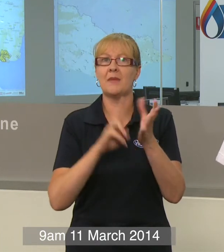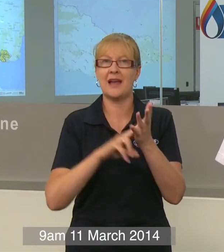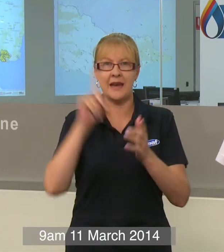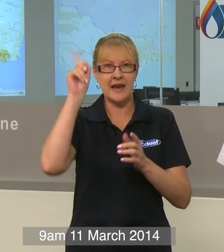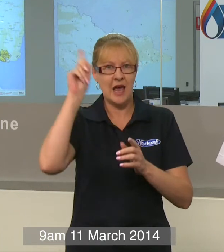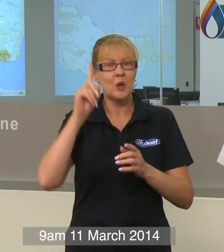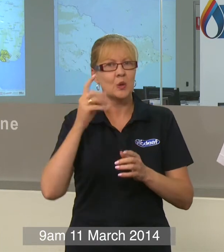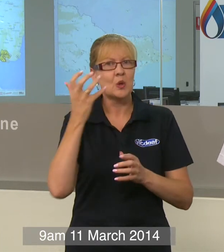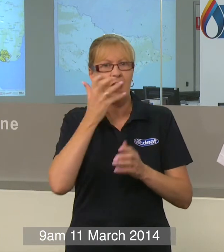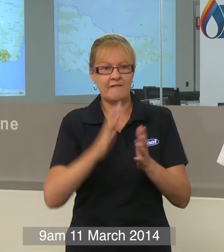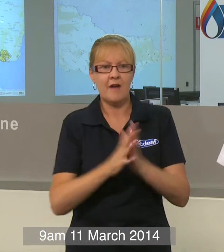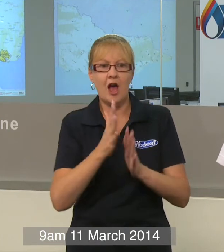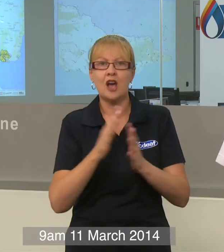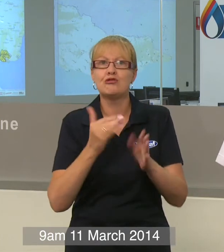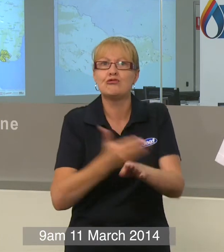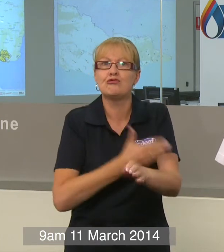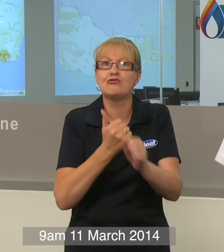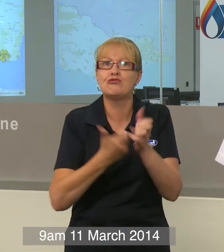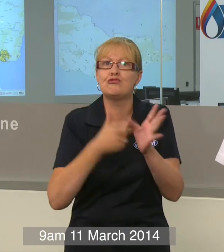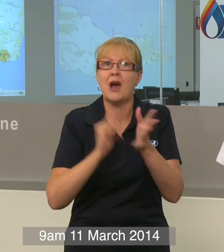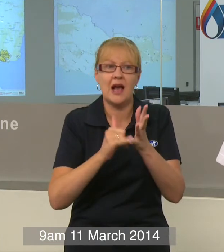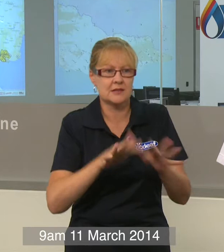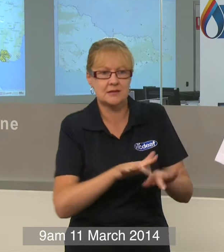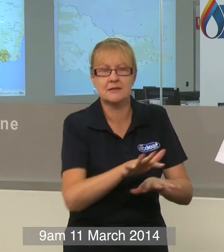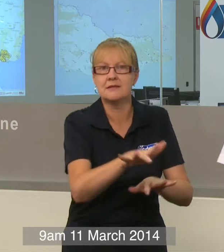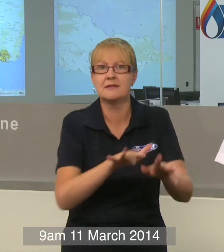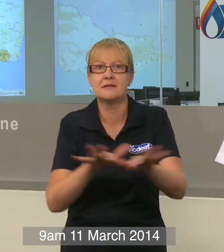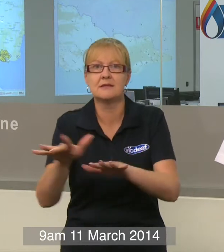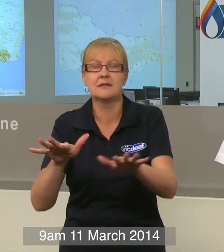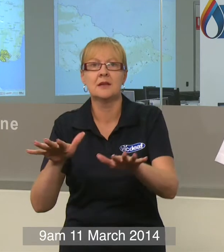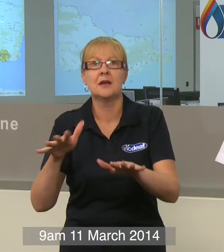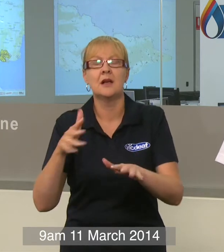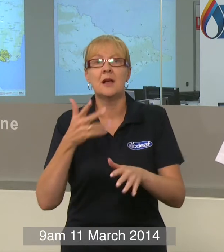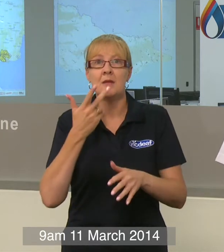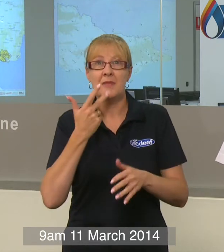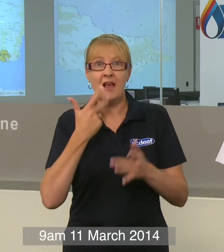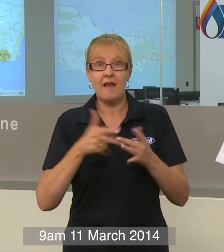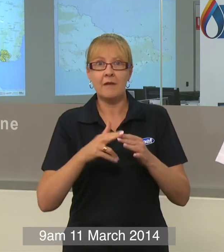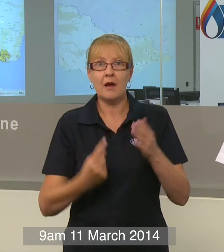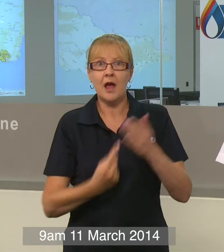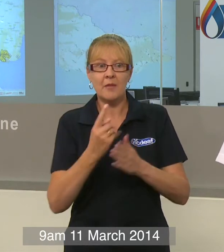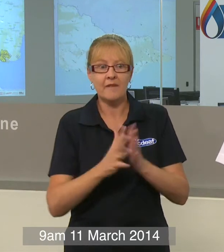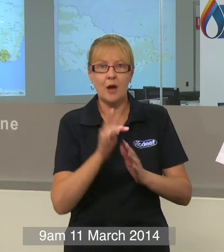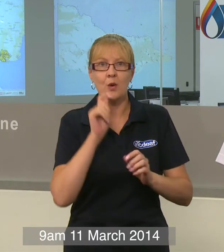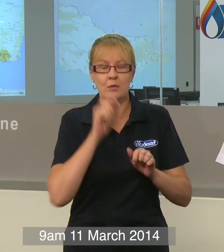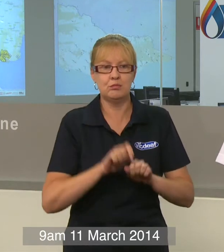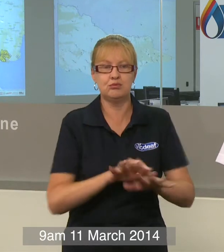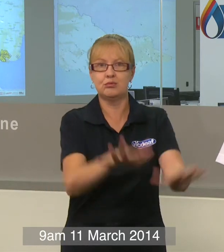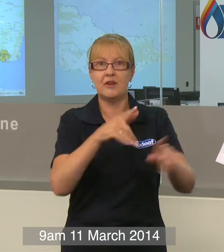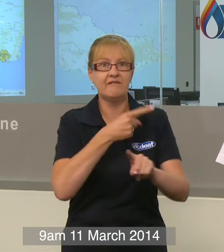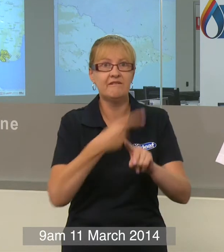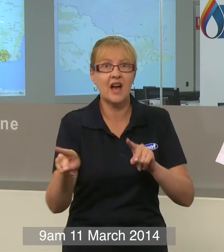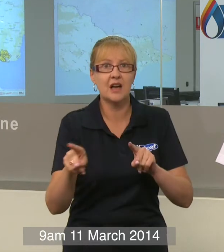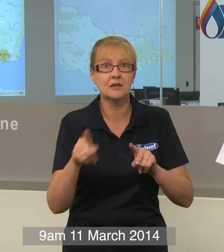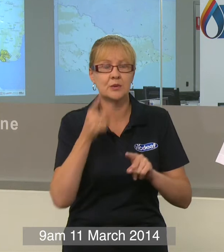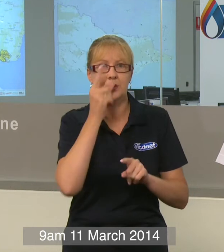where the predominant is about grasslands where fires would, if they were to start, would run really fast and have the potential to